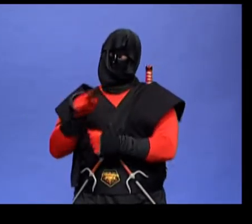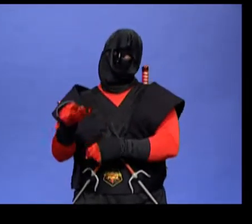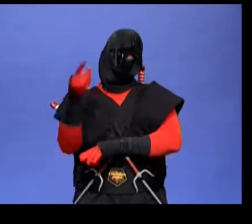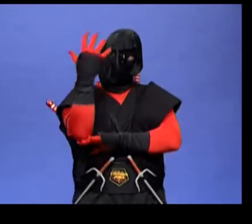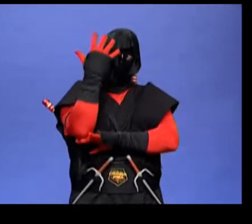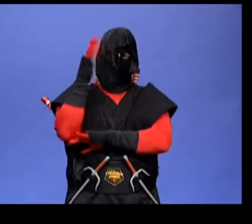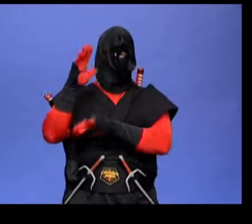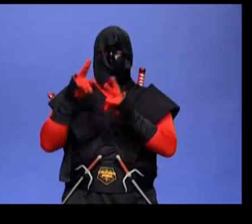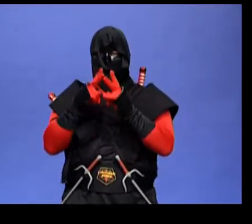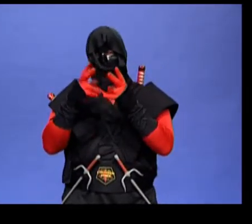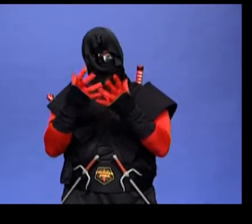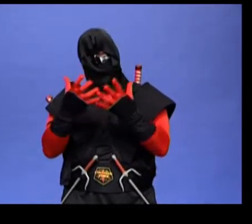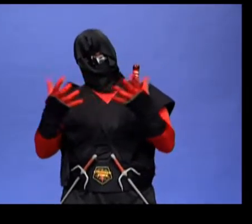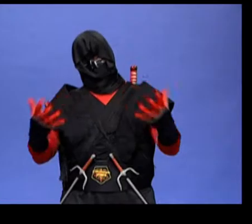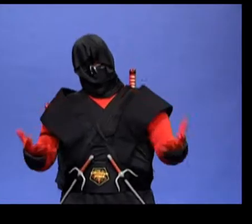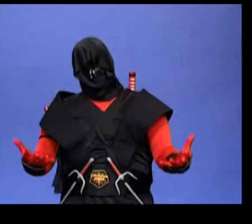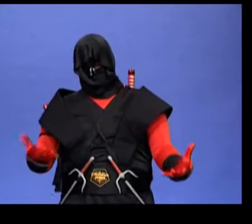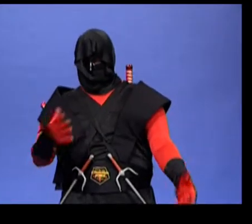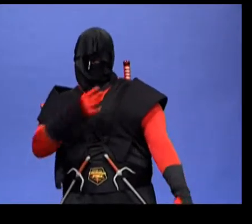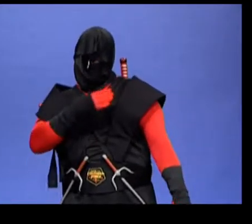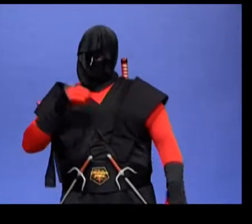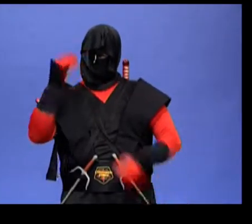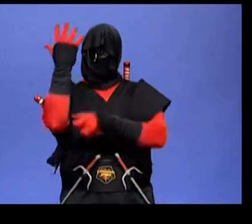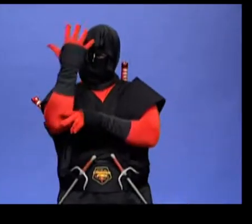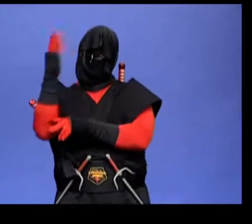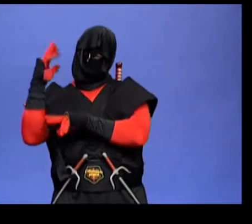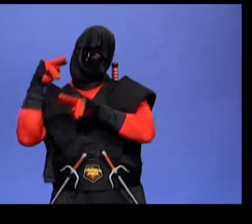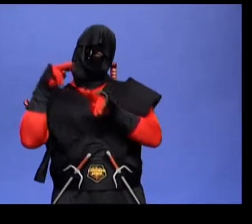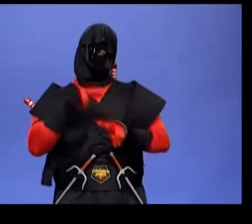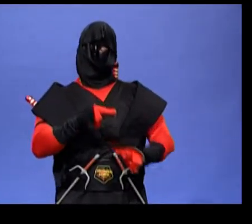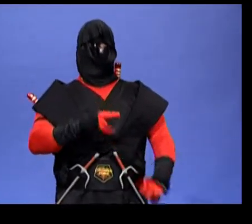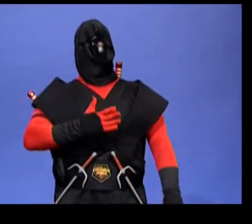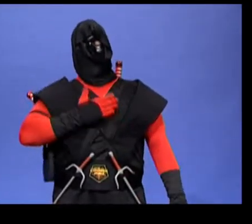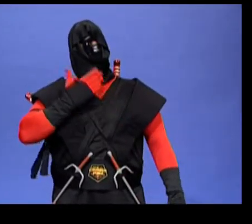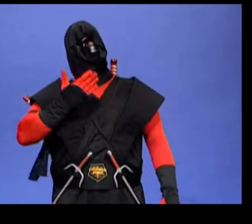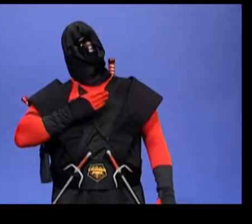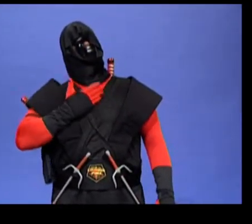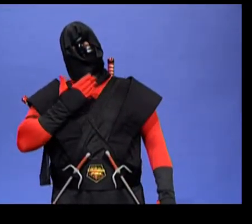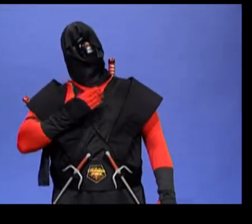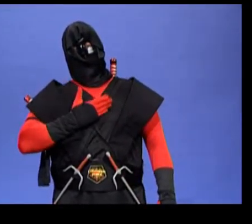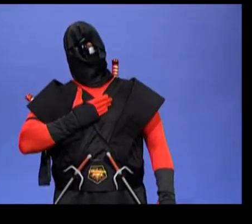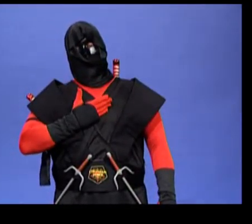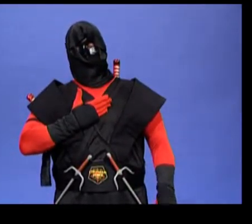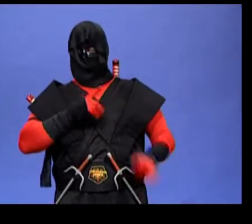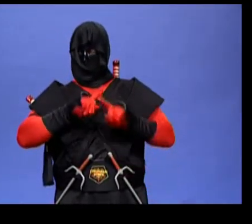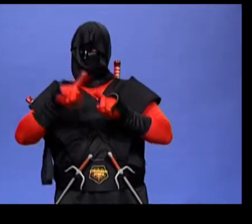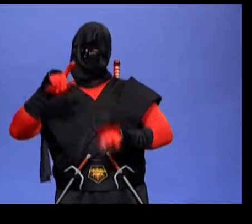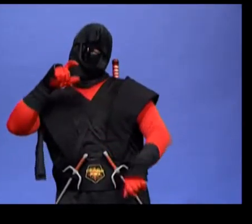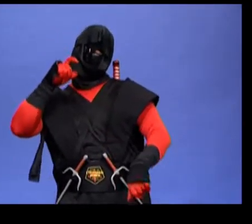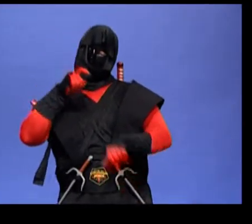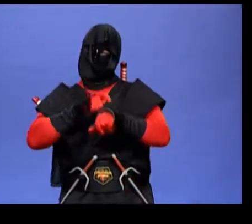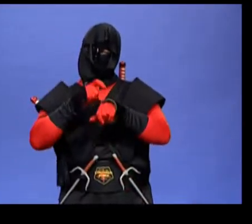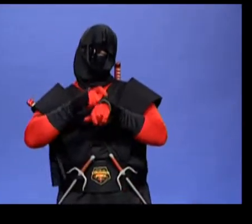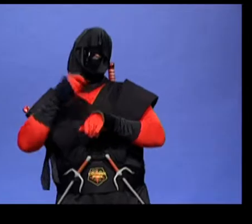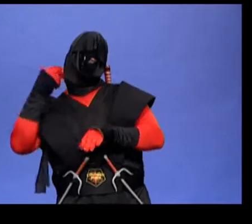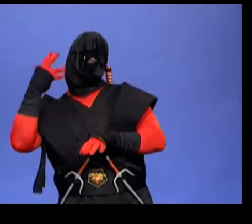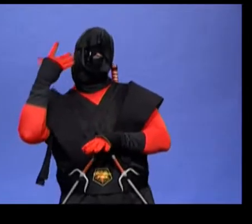very much, and the tree was happy. But time went